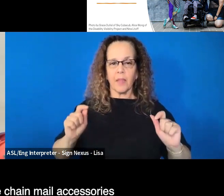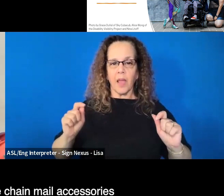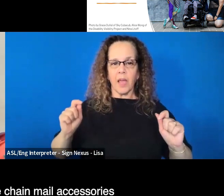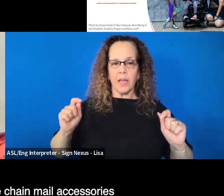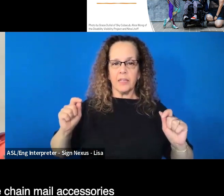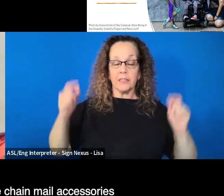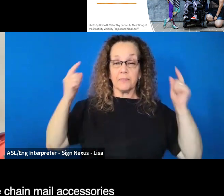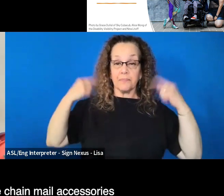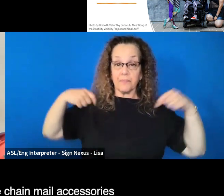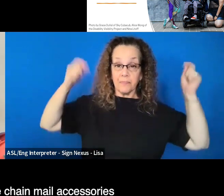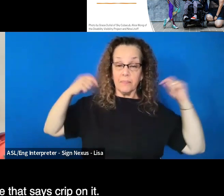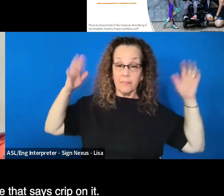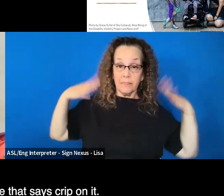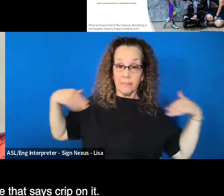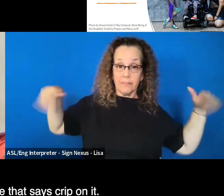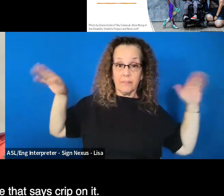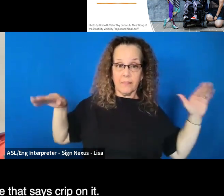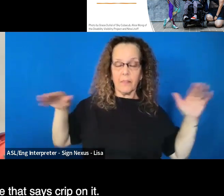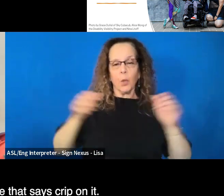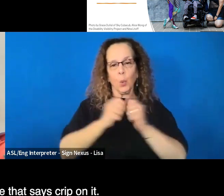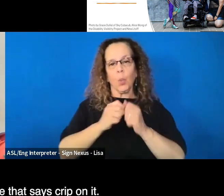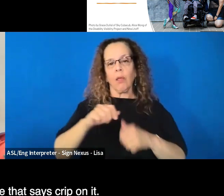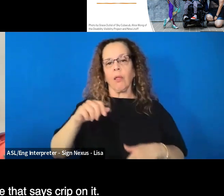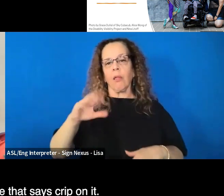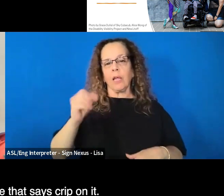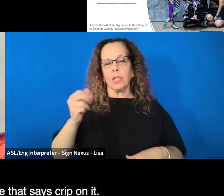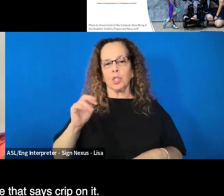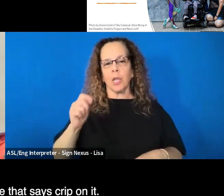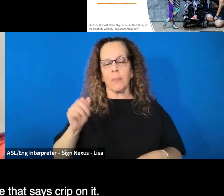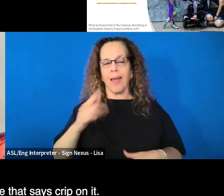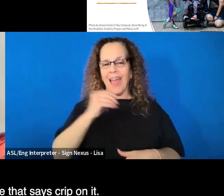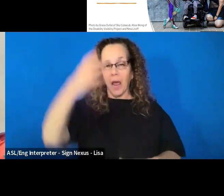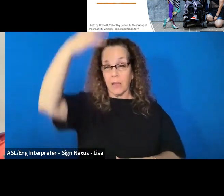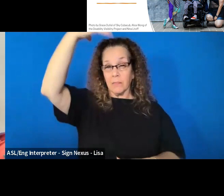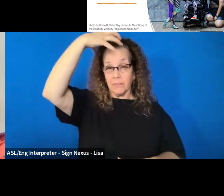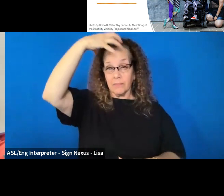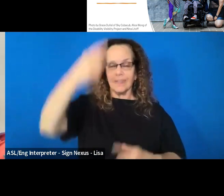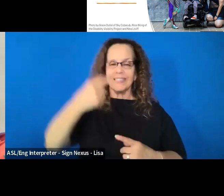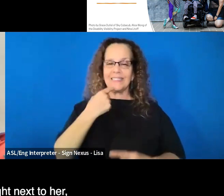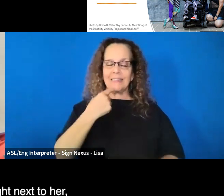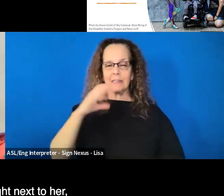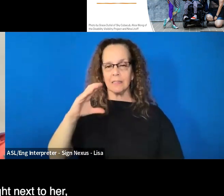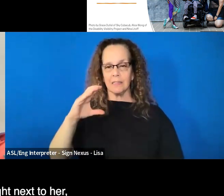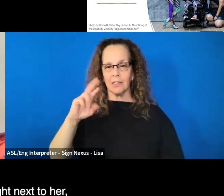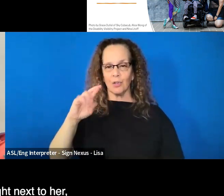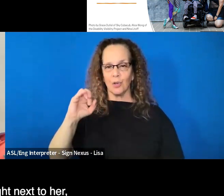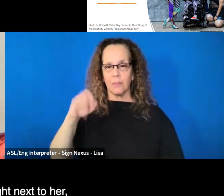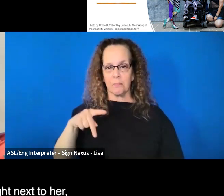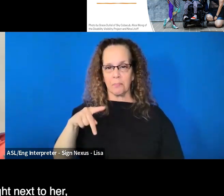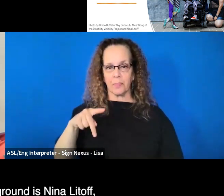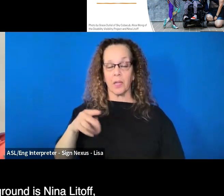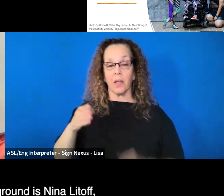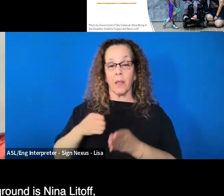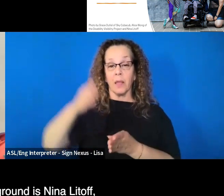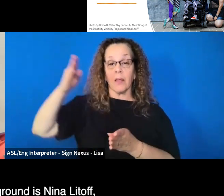some chainmail accessories, along with a beanie that says Crip on it. And then right next to